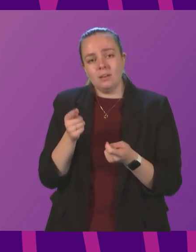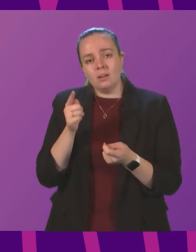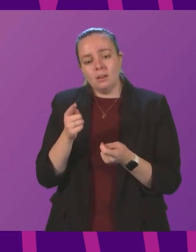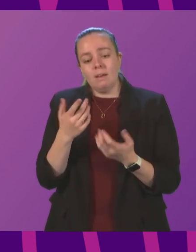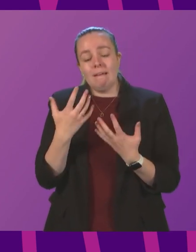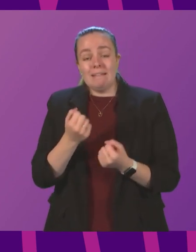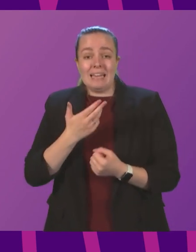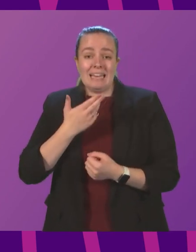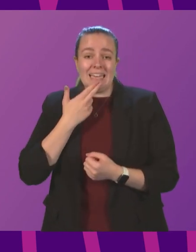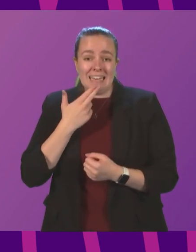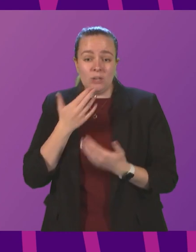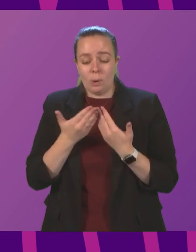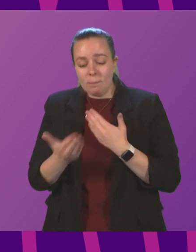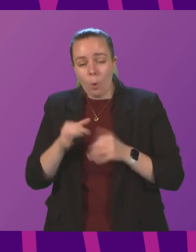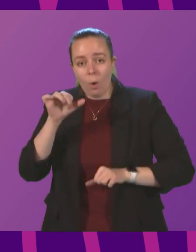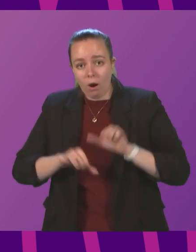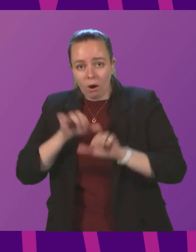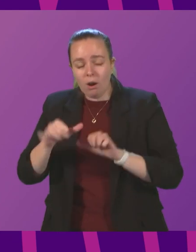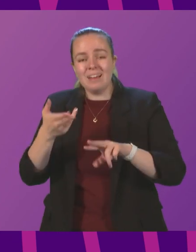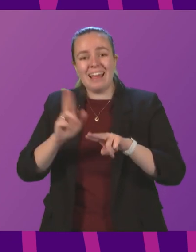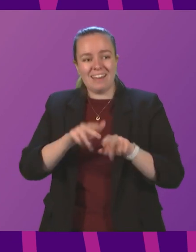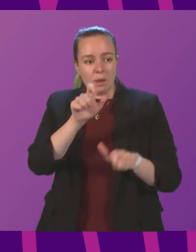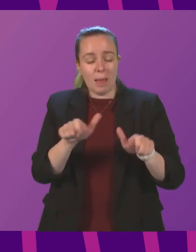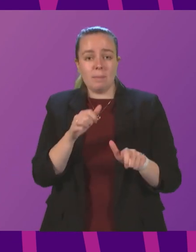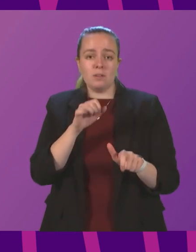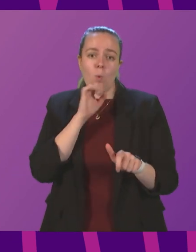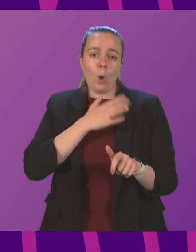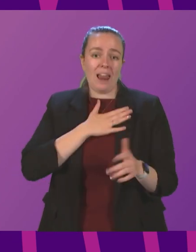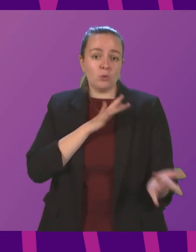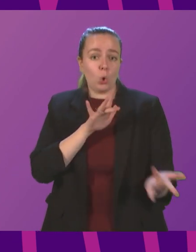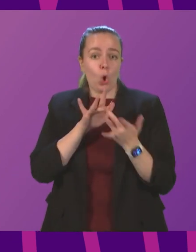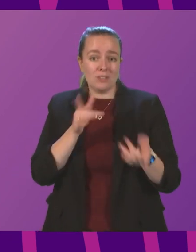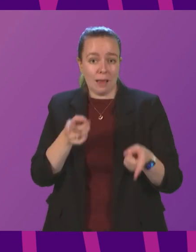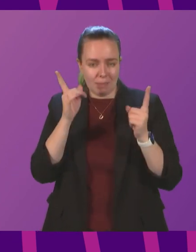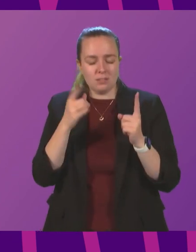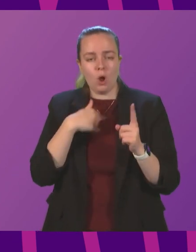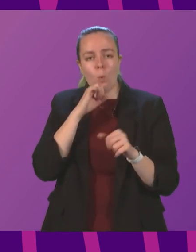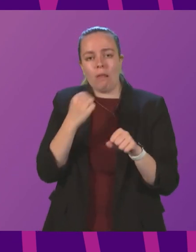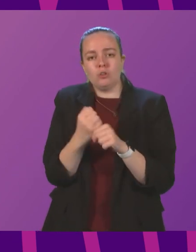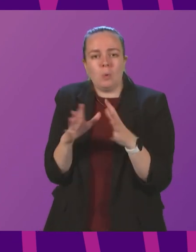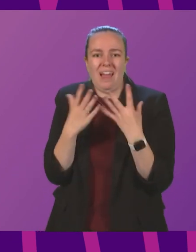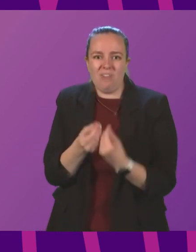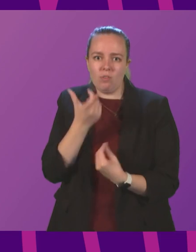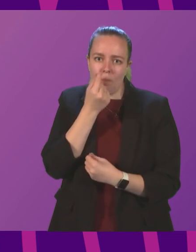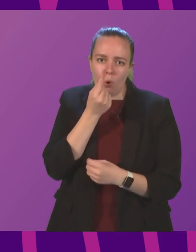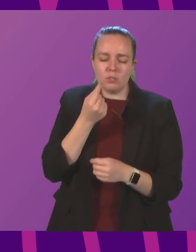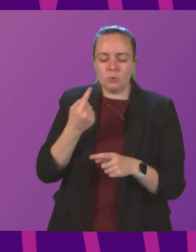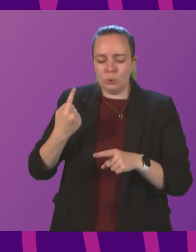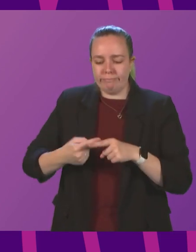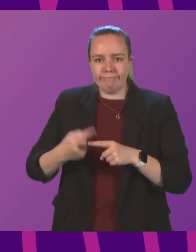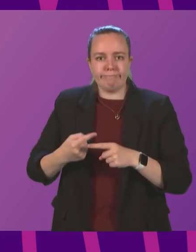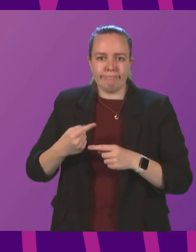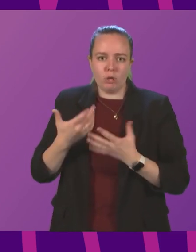take further steps, if members wish to contact ministers, we will do all that we can to resolve them as quickly as possible